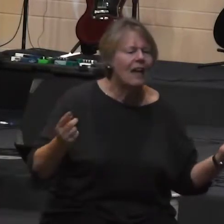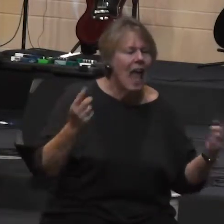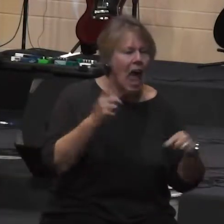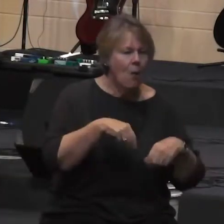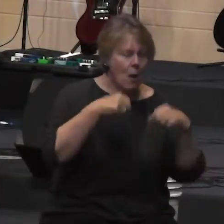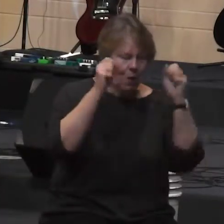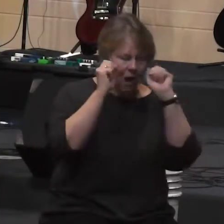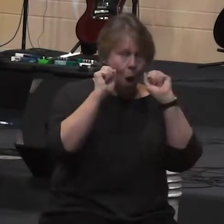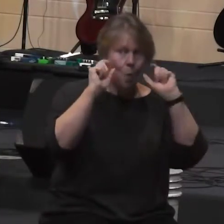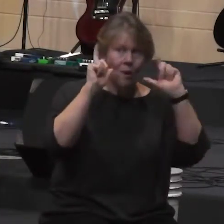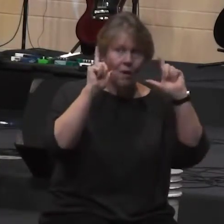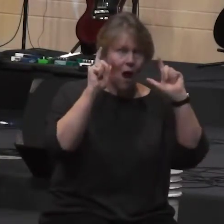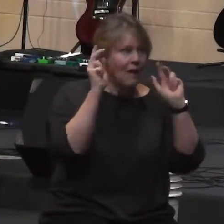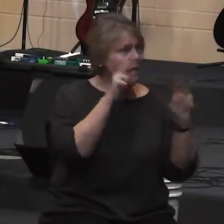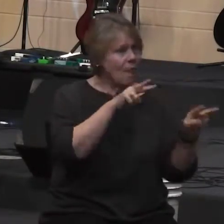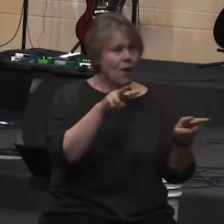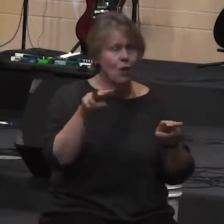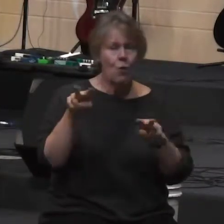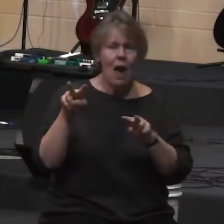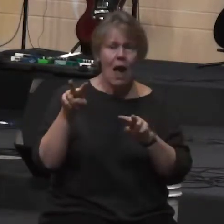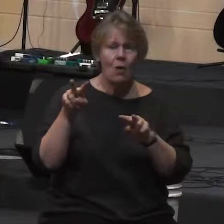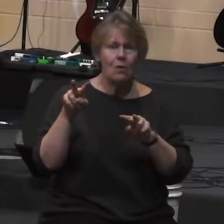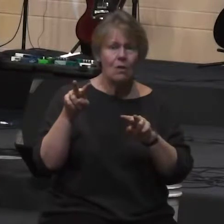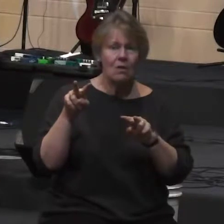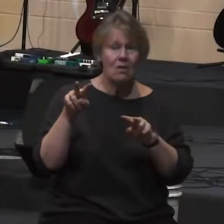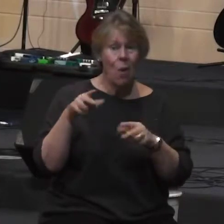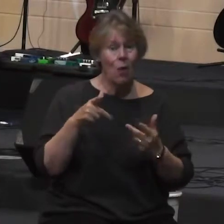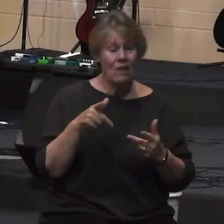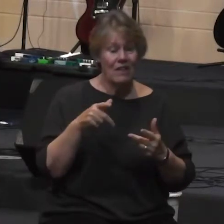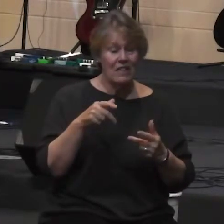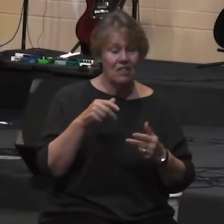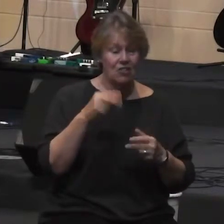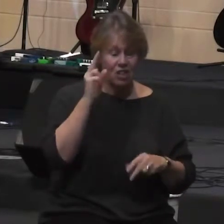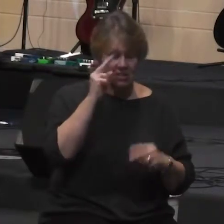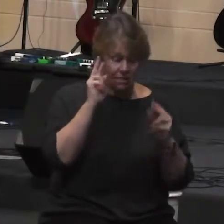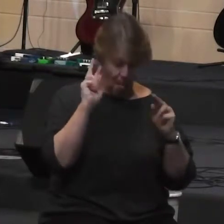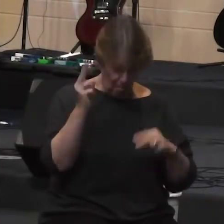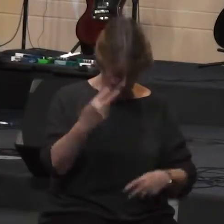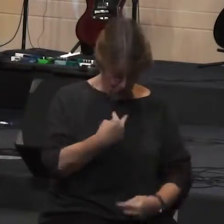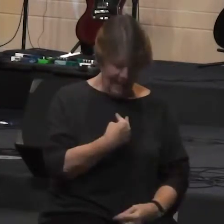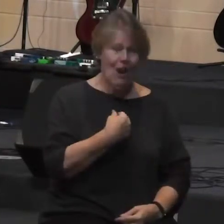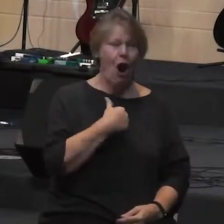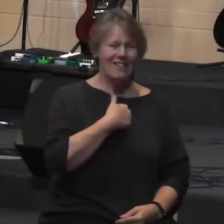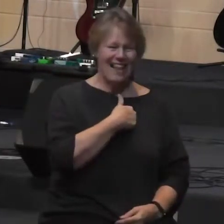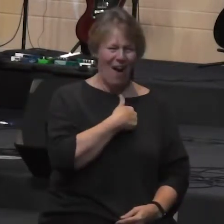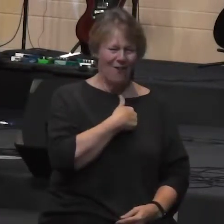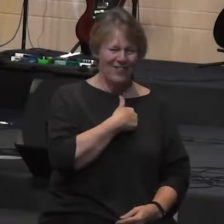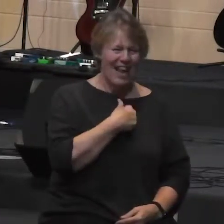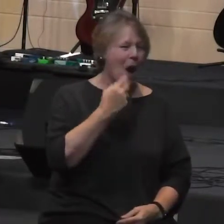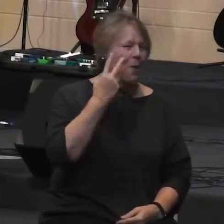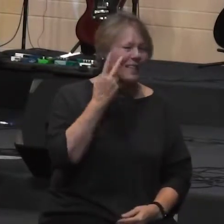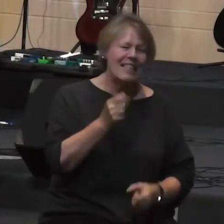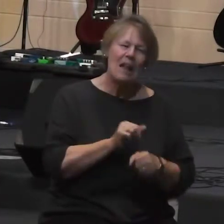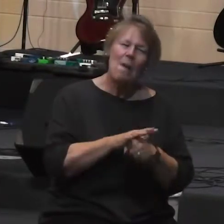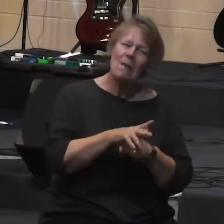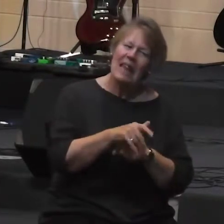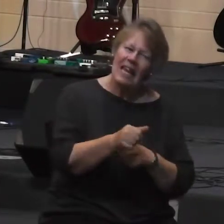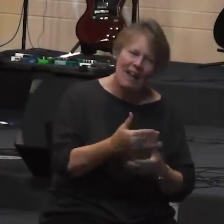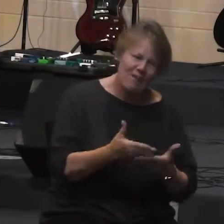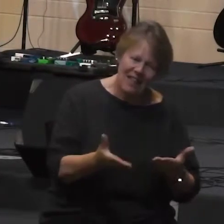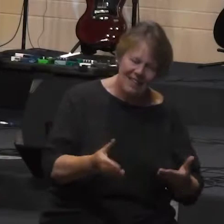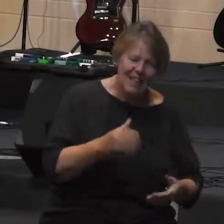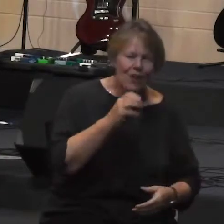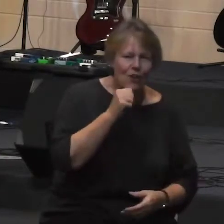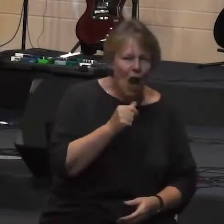or even not look around just look at ourselves we see there's plenty of things that are not very